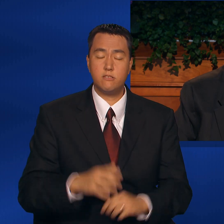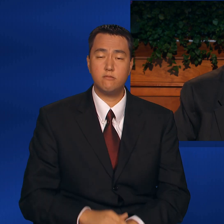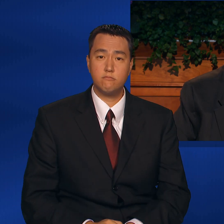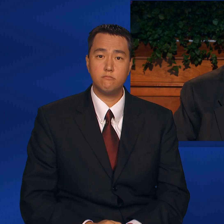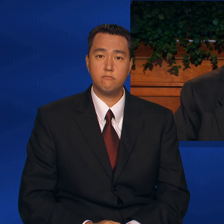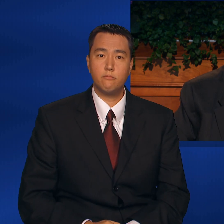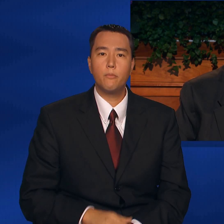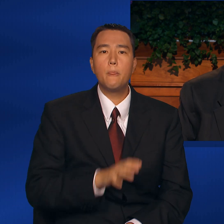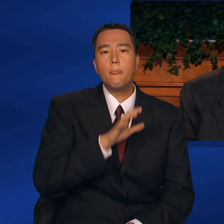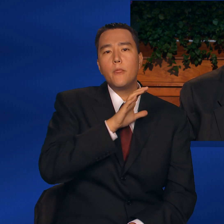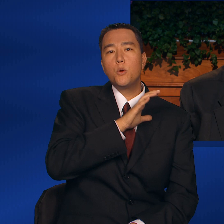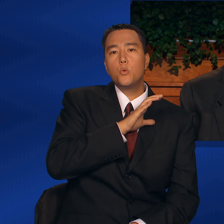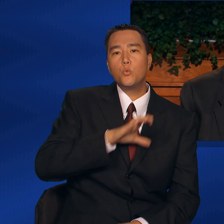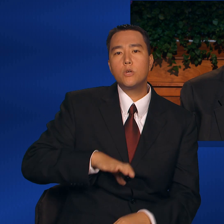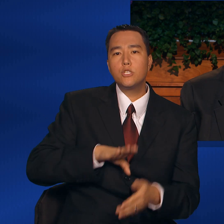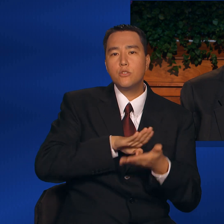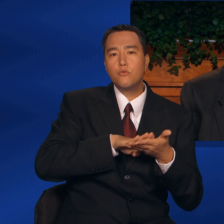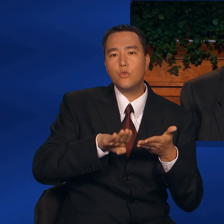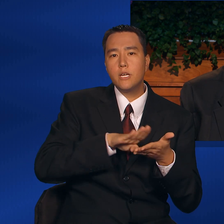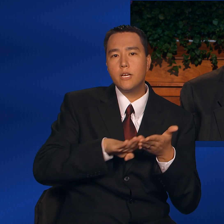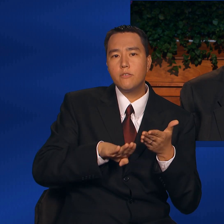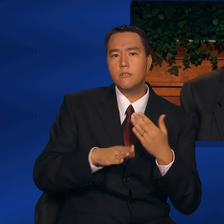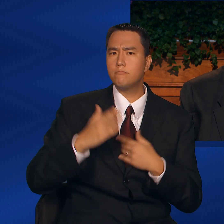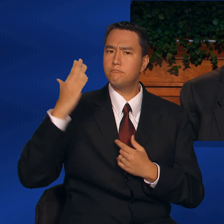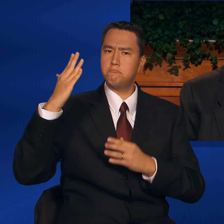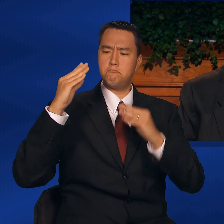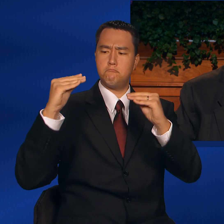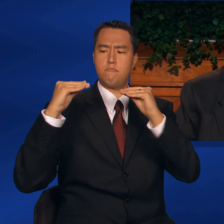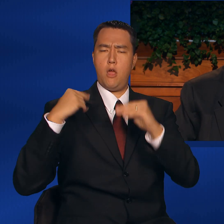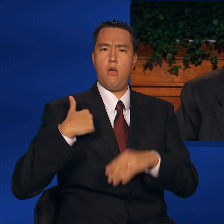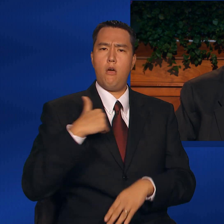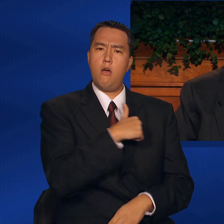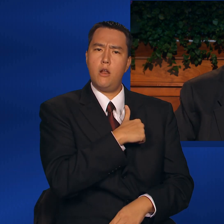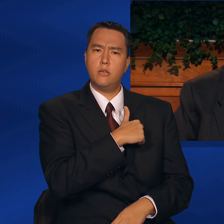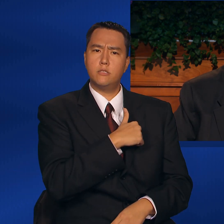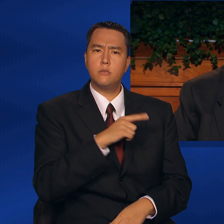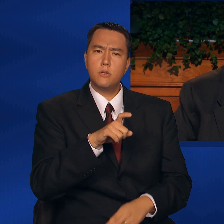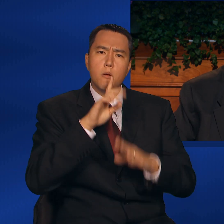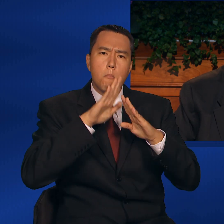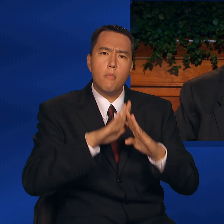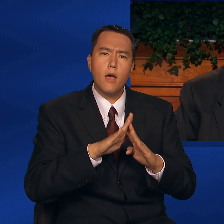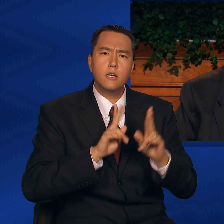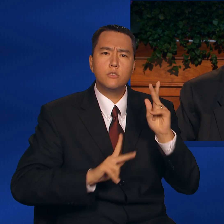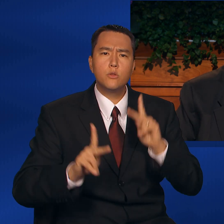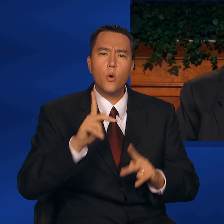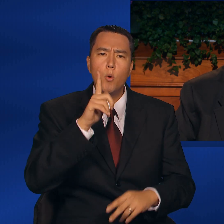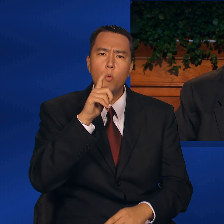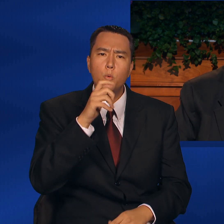Christian forgiveness. He taught us to bless those that